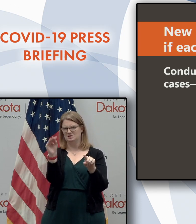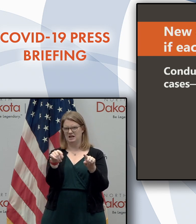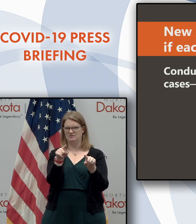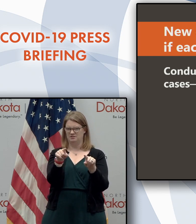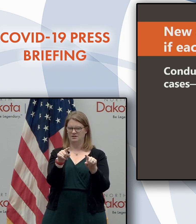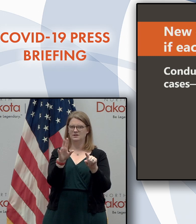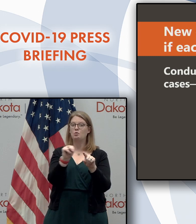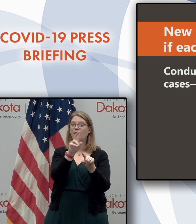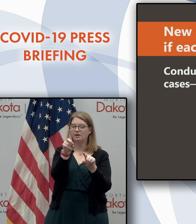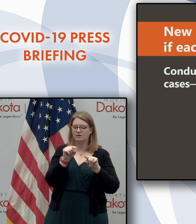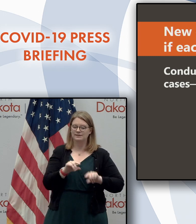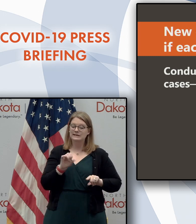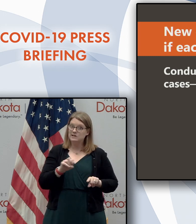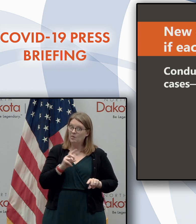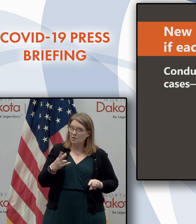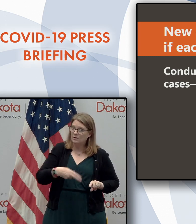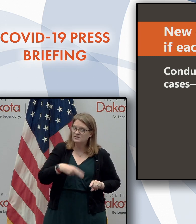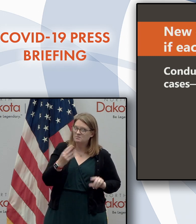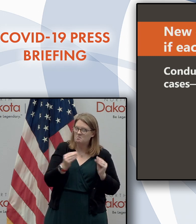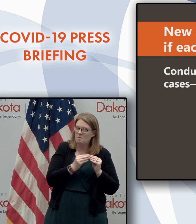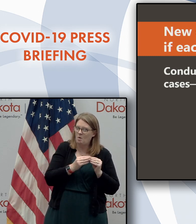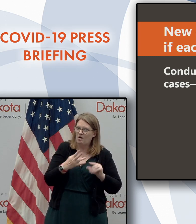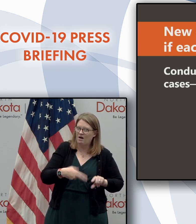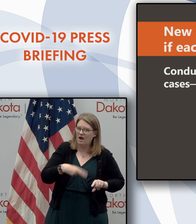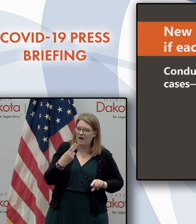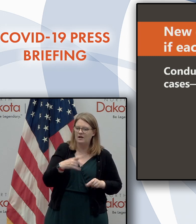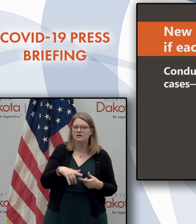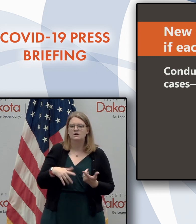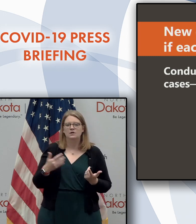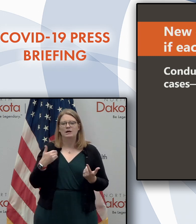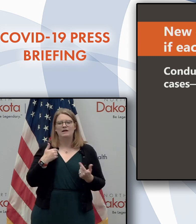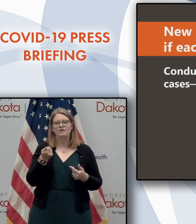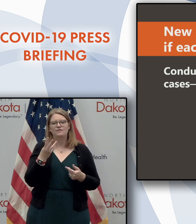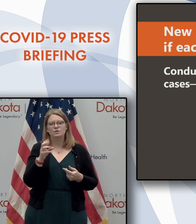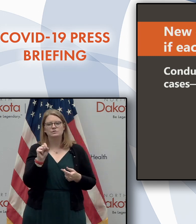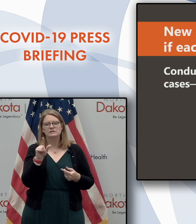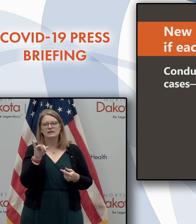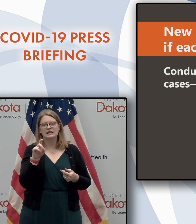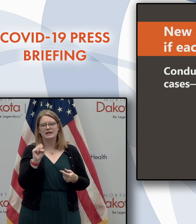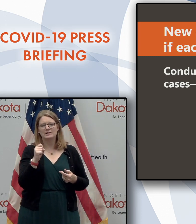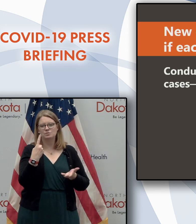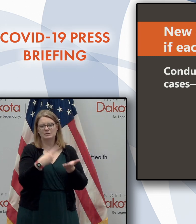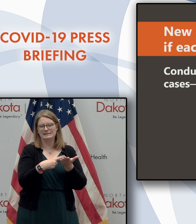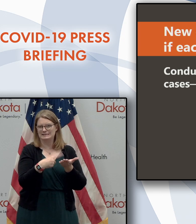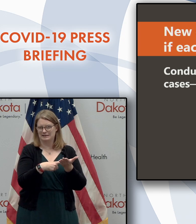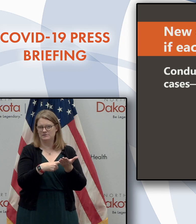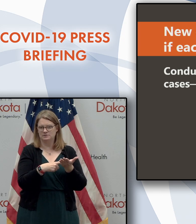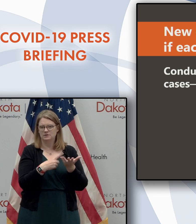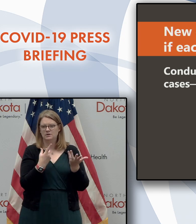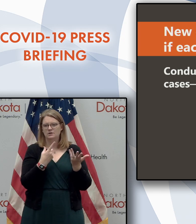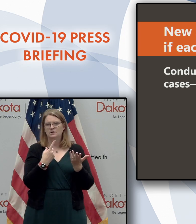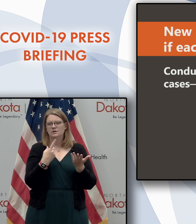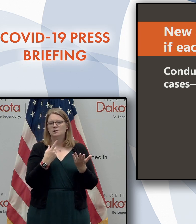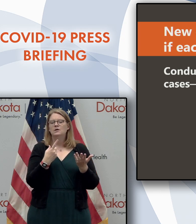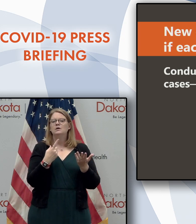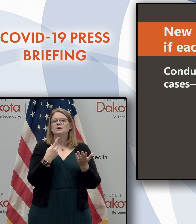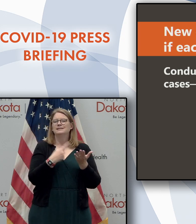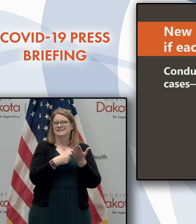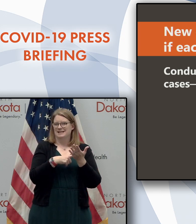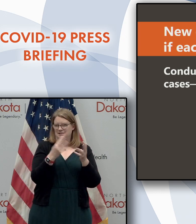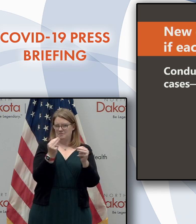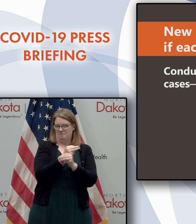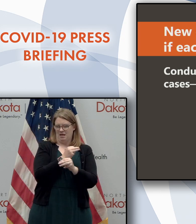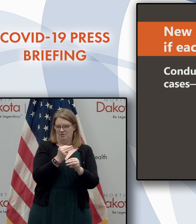But I think this context is important to explaining it. And we've got a few slides that we want to walk through to talk about this math. And the first is